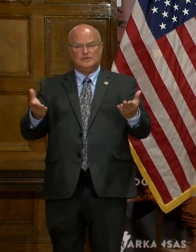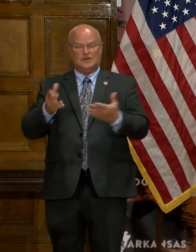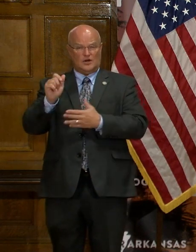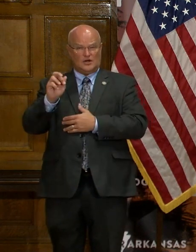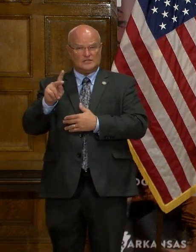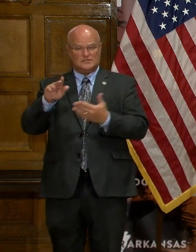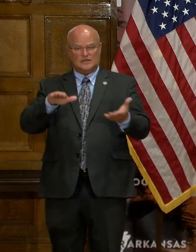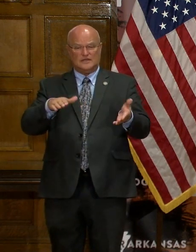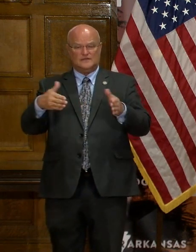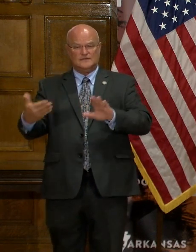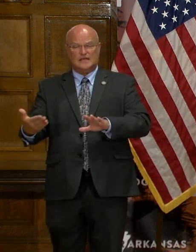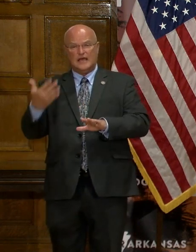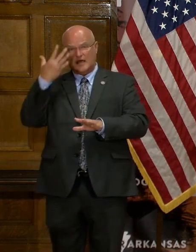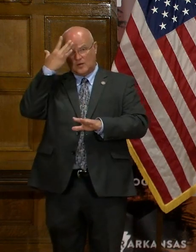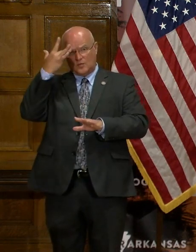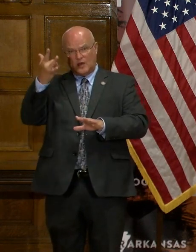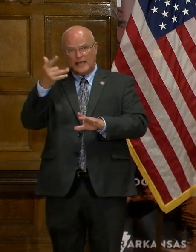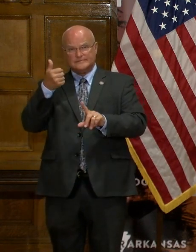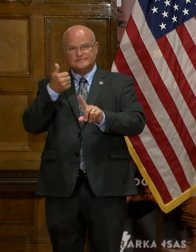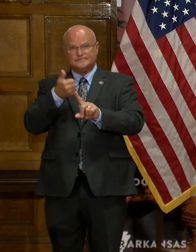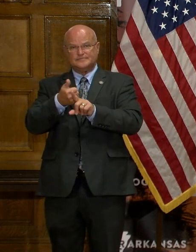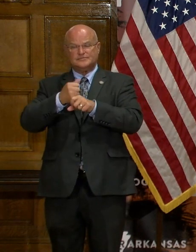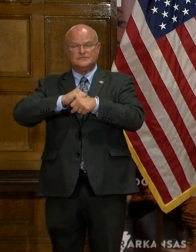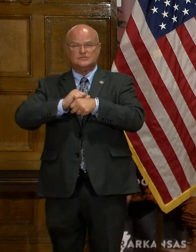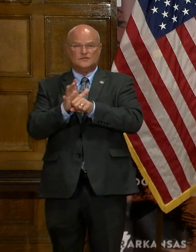as a result of COVID-19.